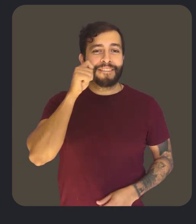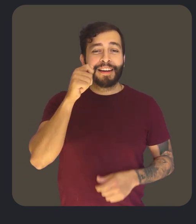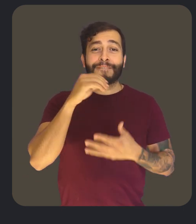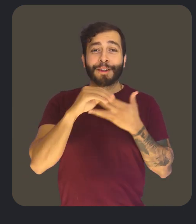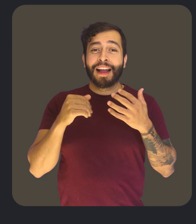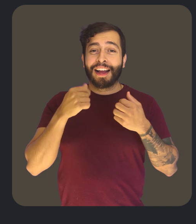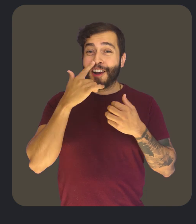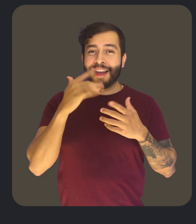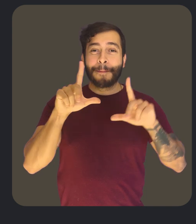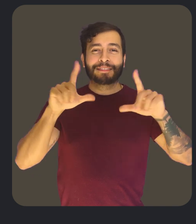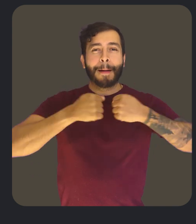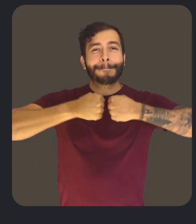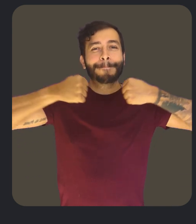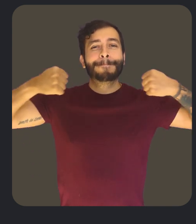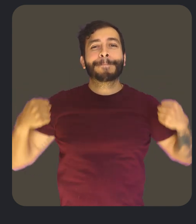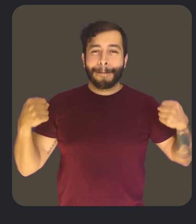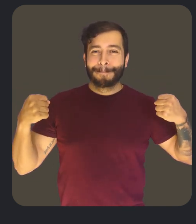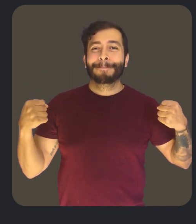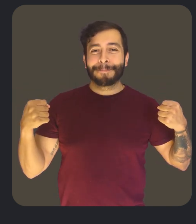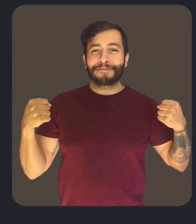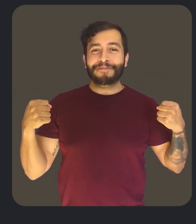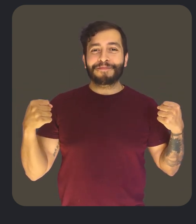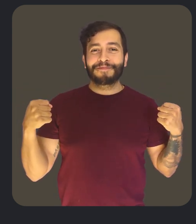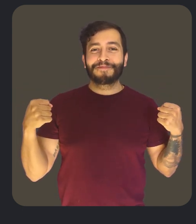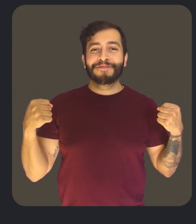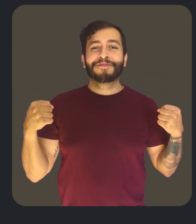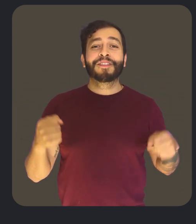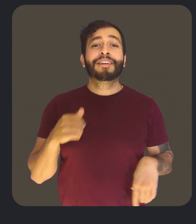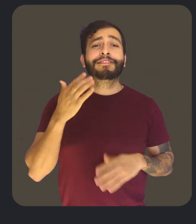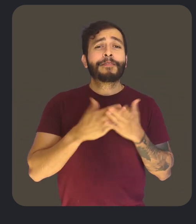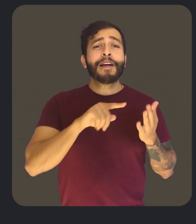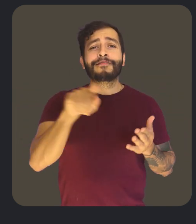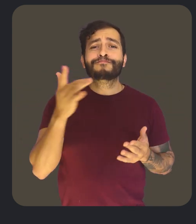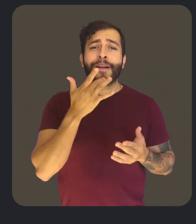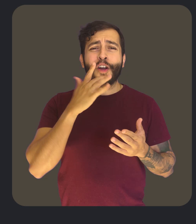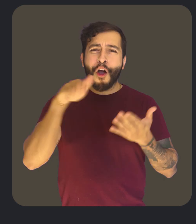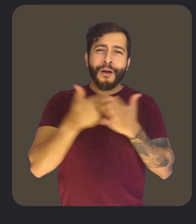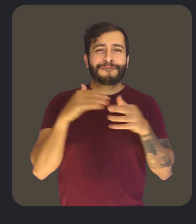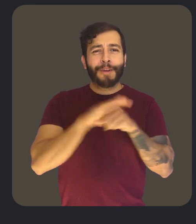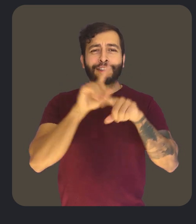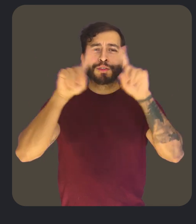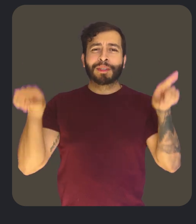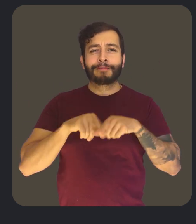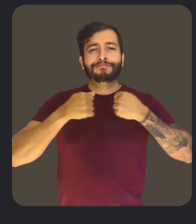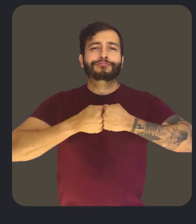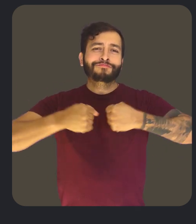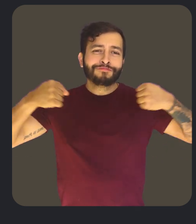our feature in accessibility settings that allows users to magnify their device's screen. We know that some people like to magnify the entire